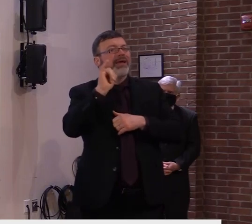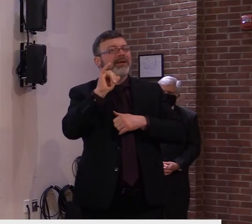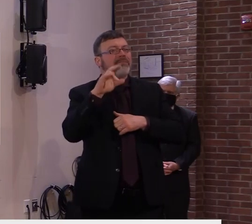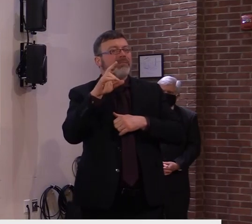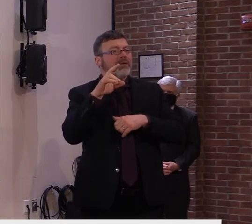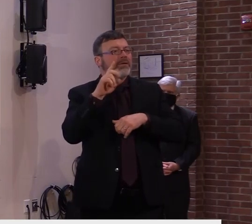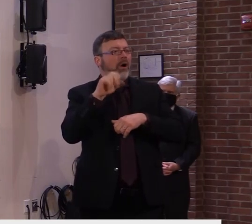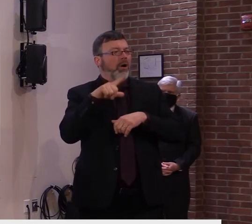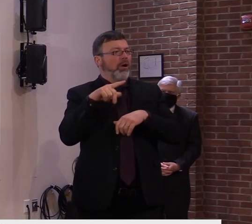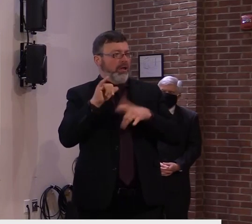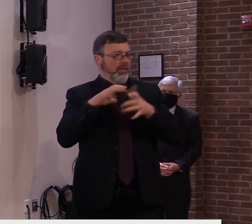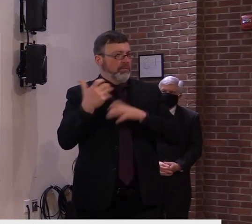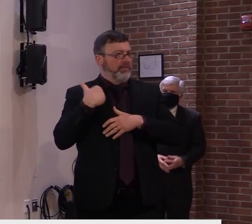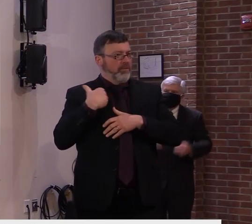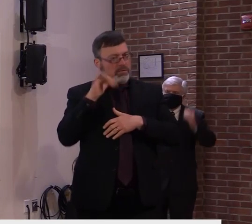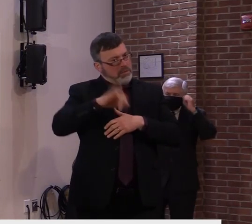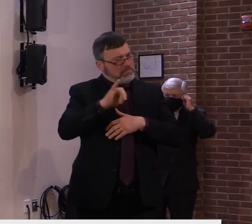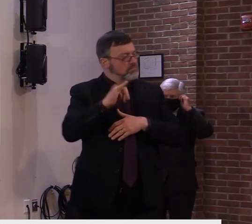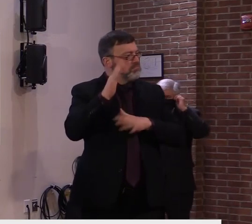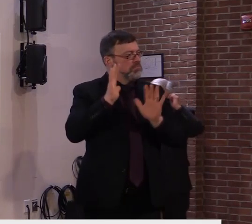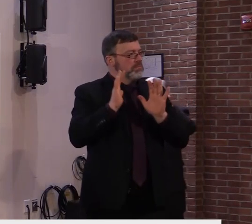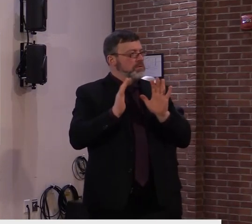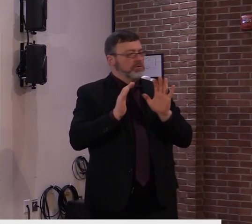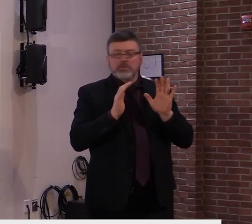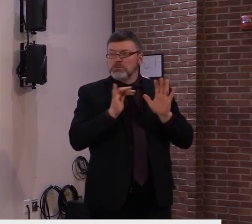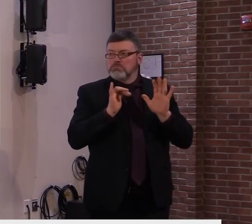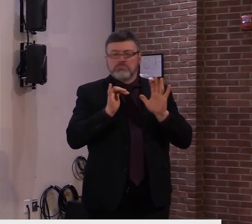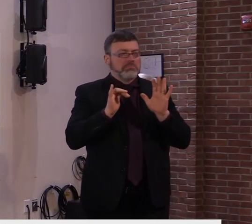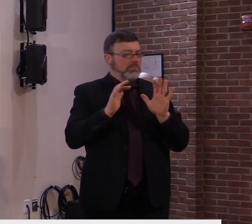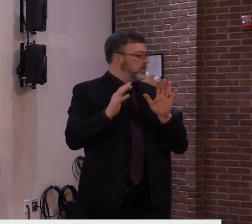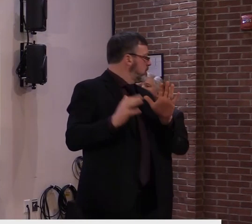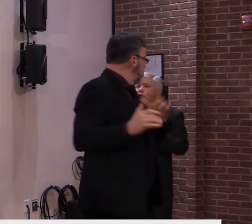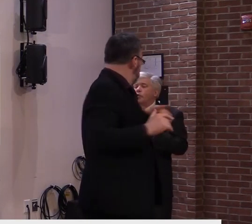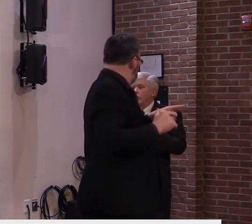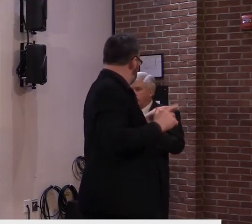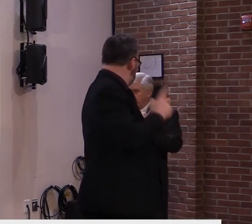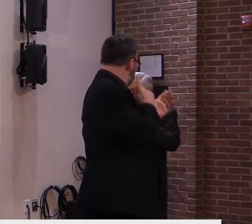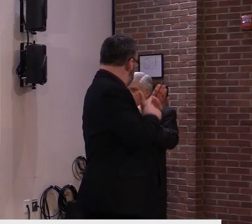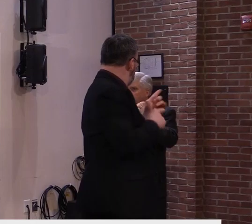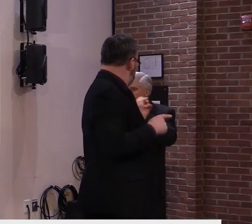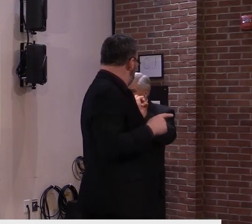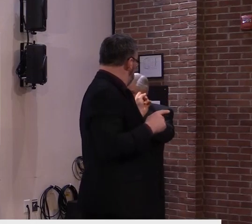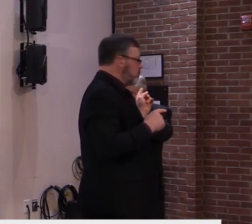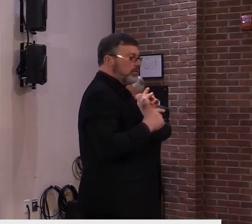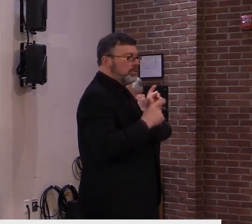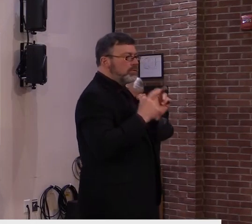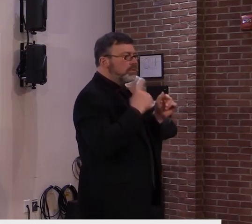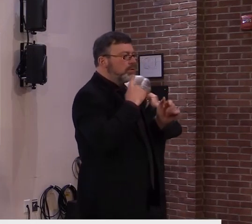we have how many callers from the call center? 200 now.